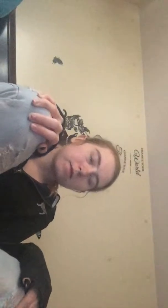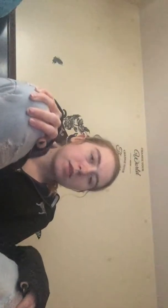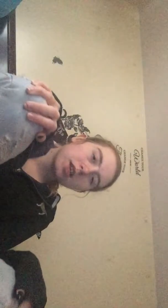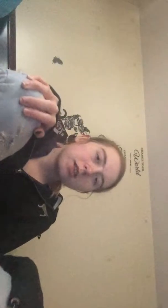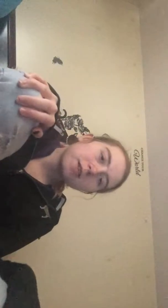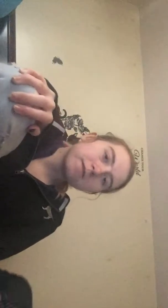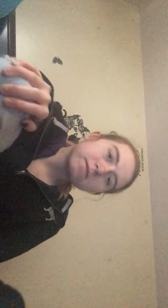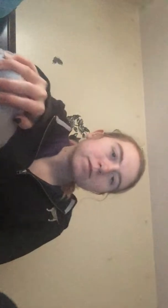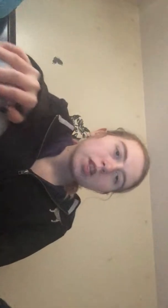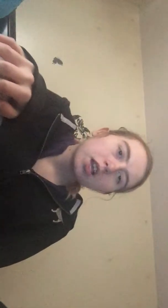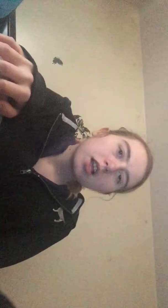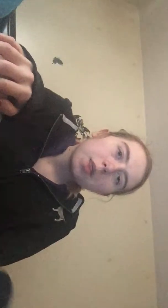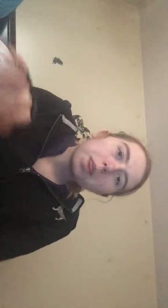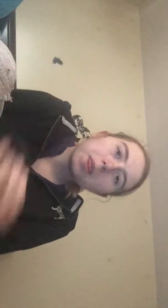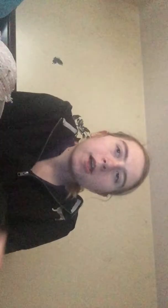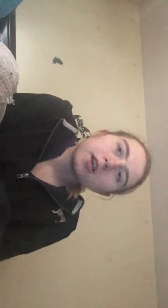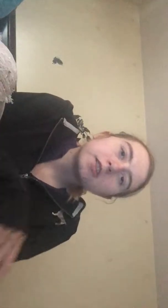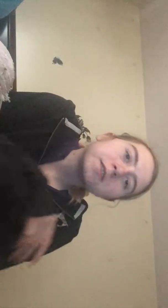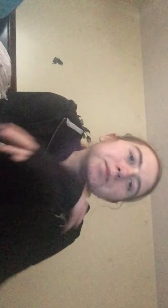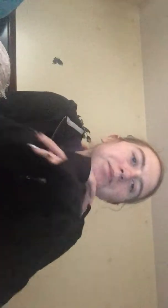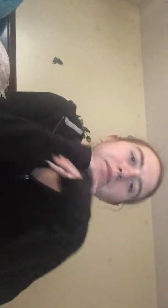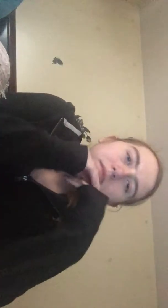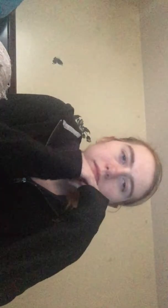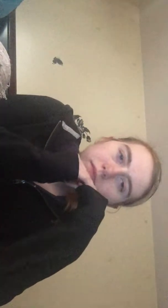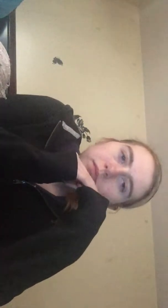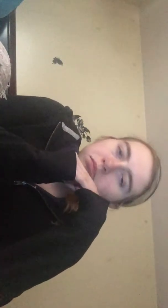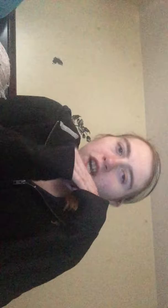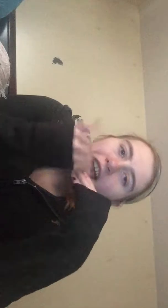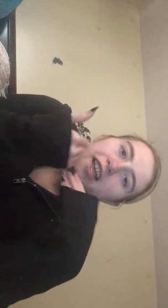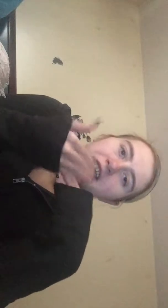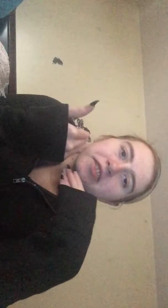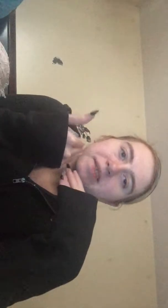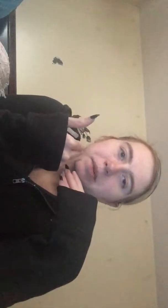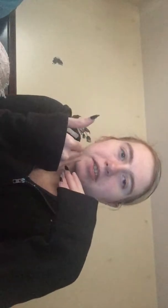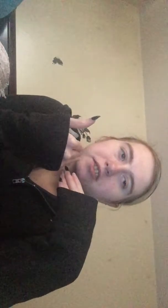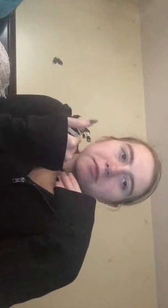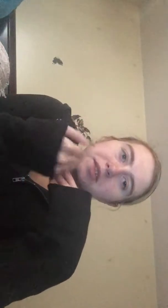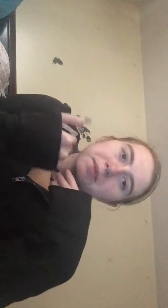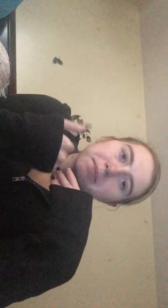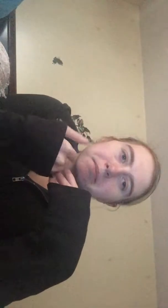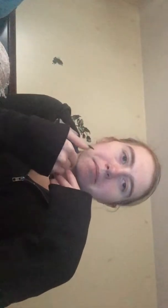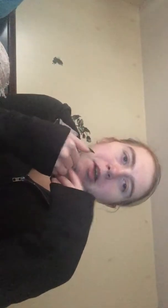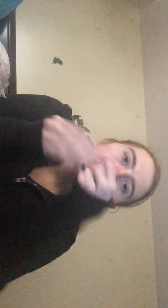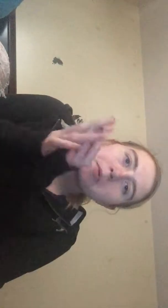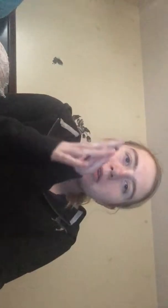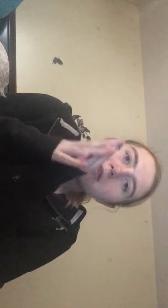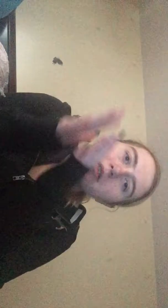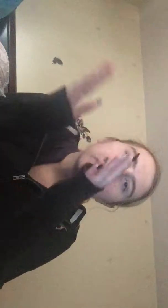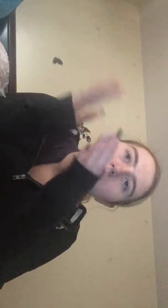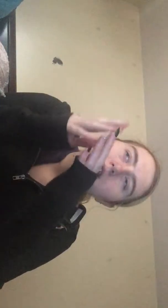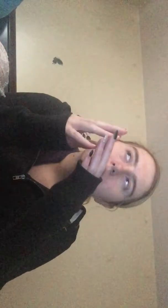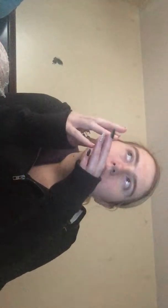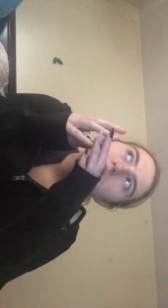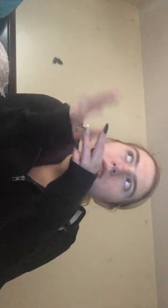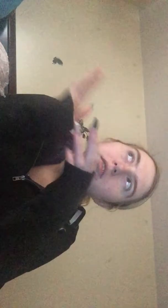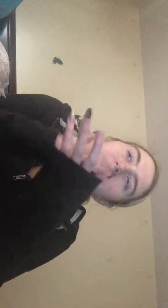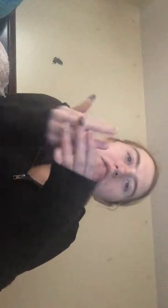and then um I hate the spirit store because my when like last